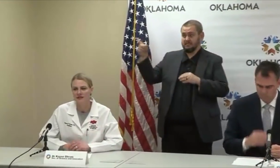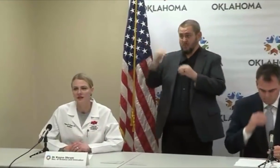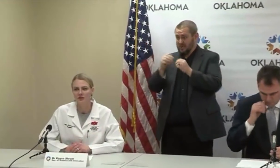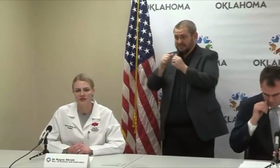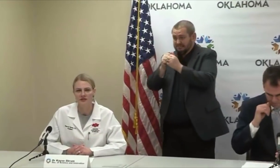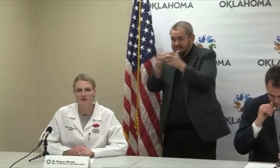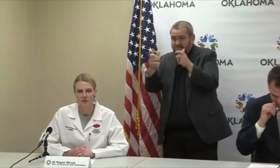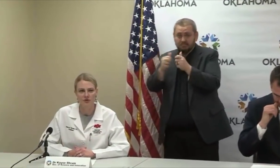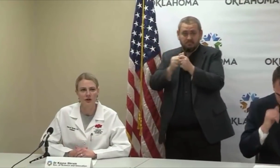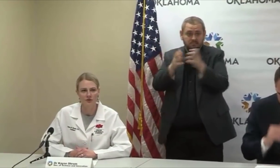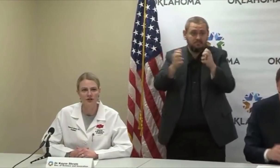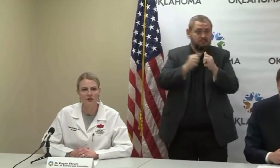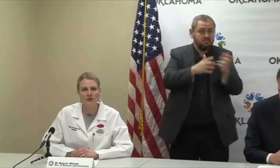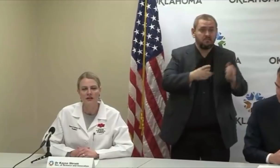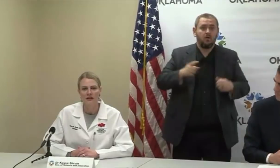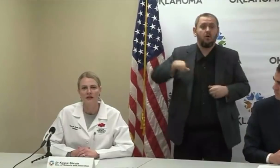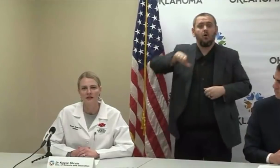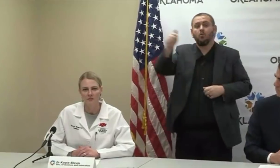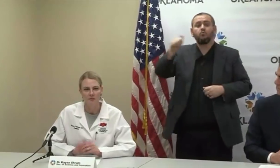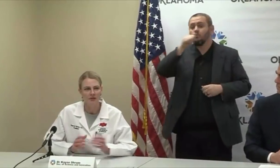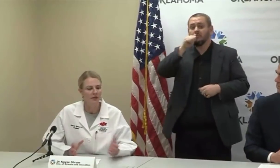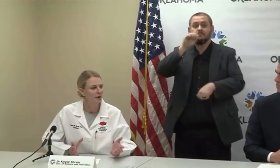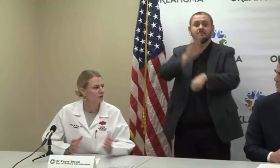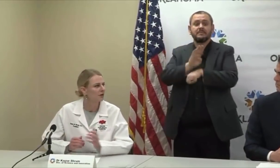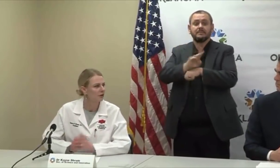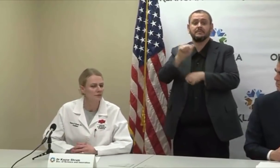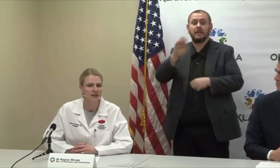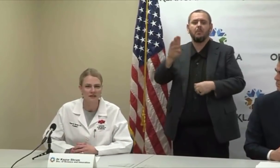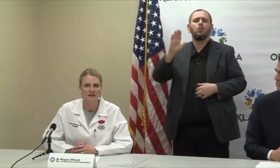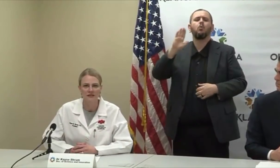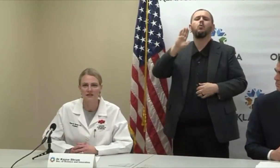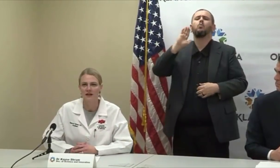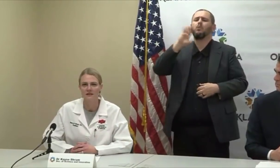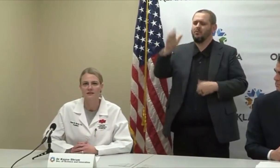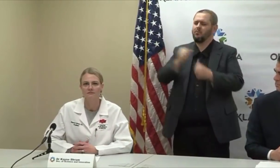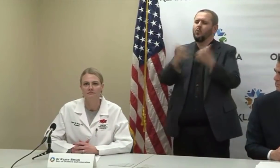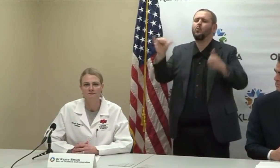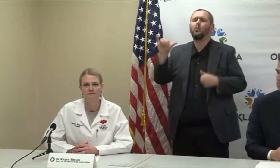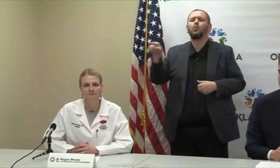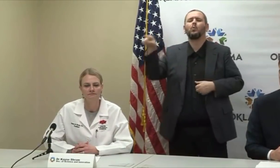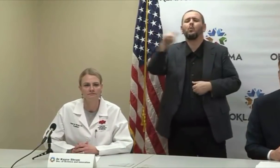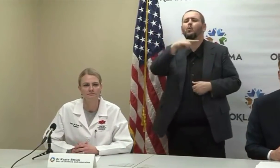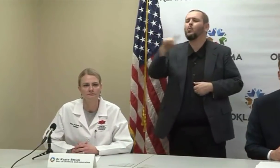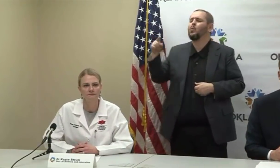labs, that the health systems will also implement on their own testing sites.